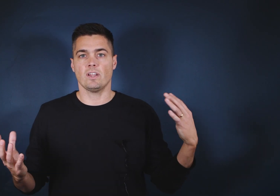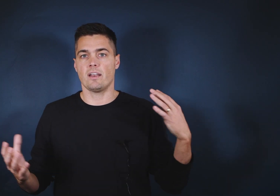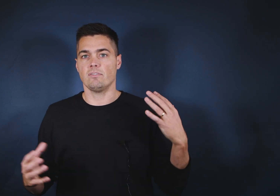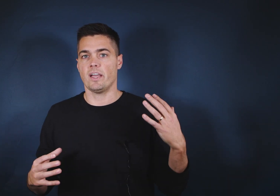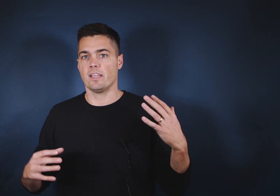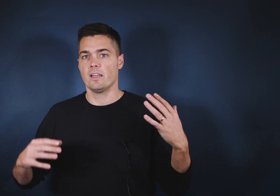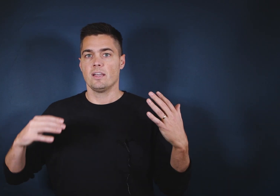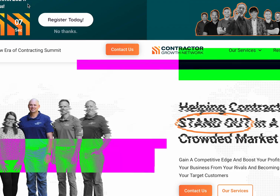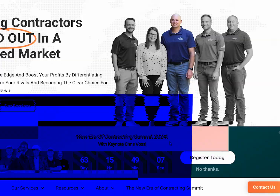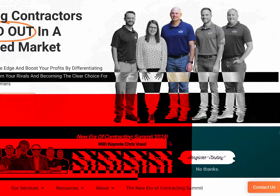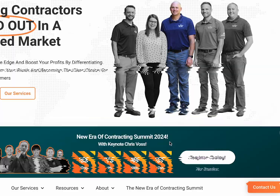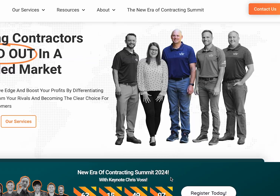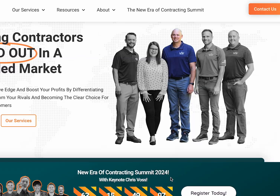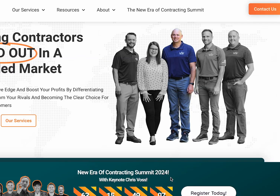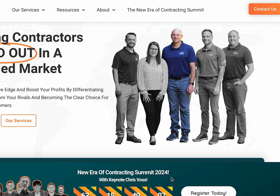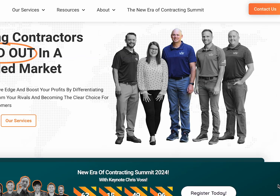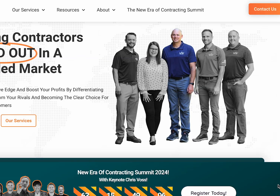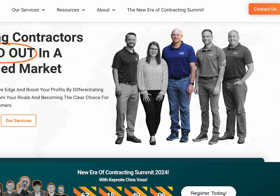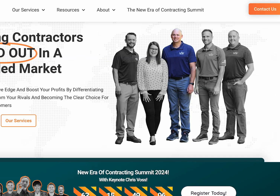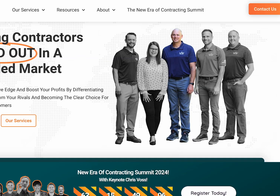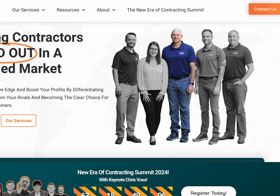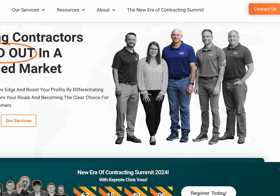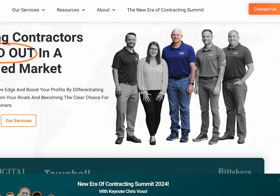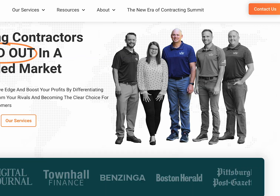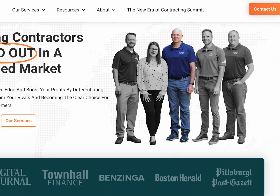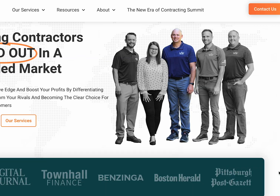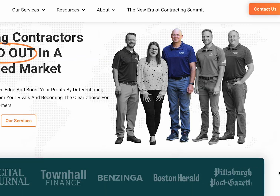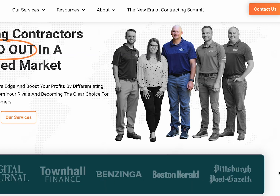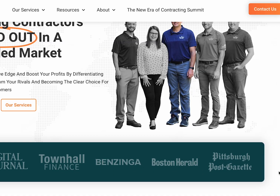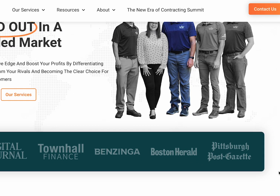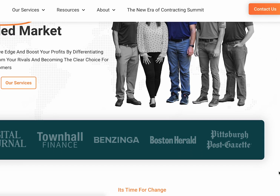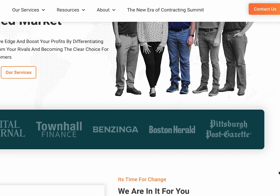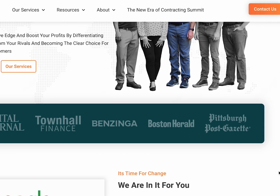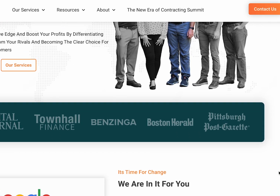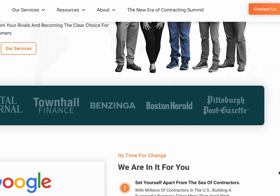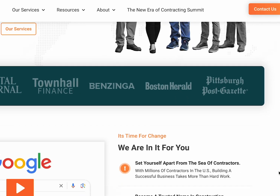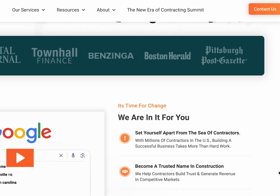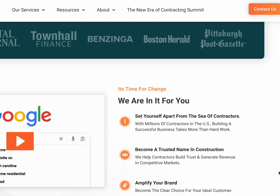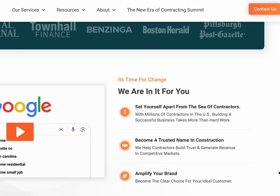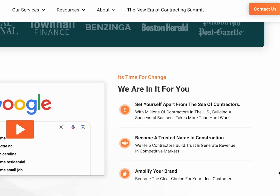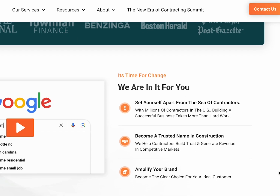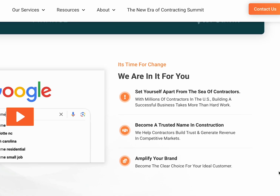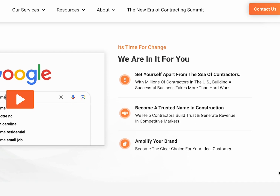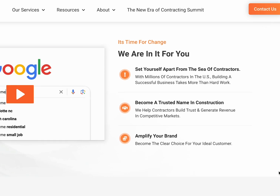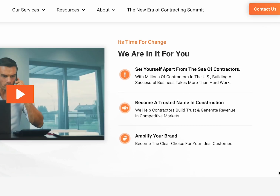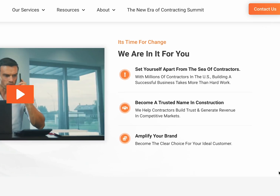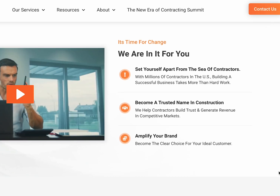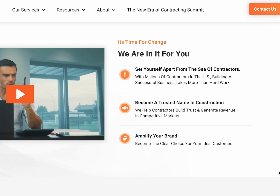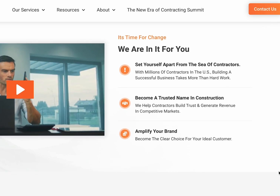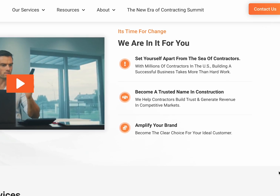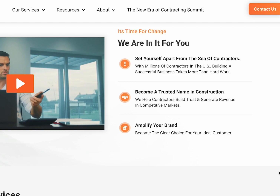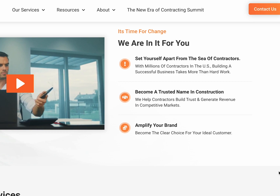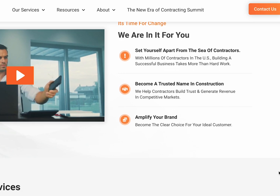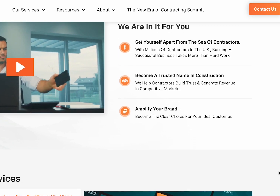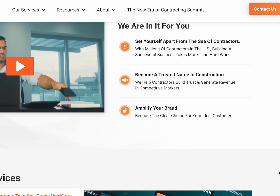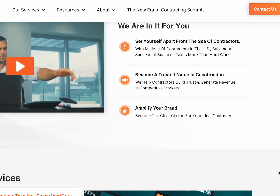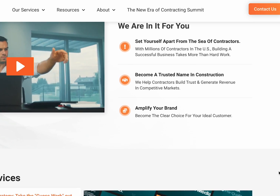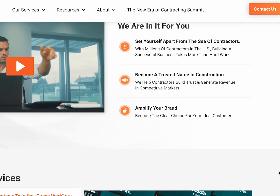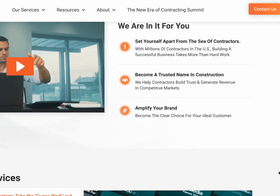a lot of like remodelers, interior remodelers, landscaping and pond companies.